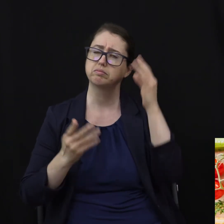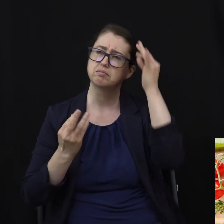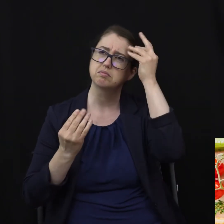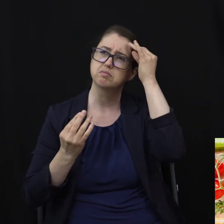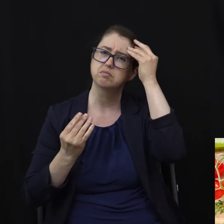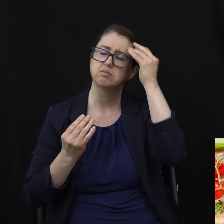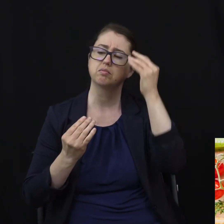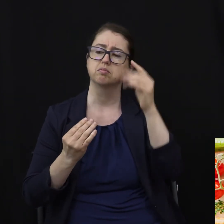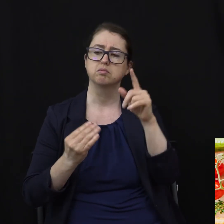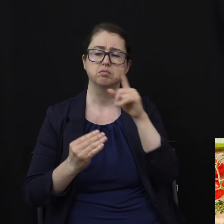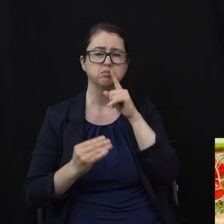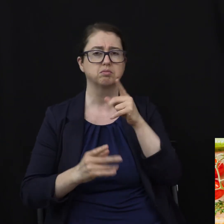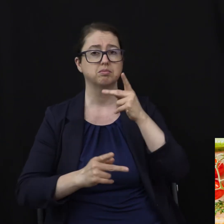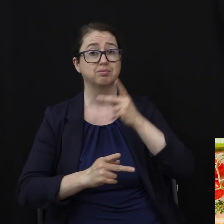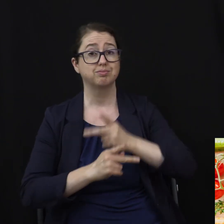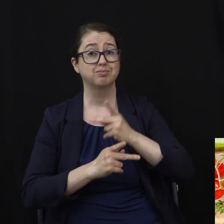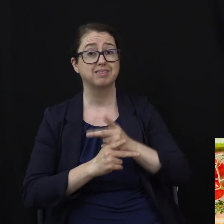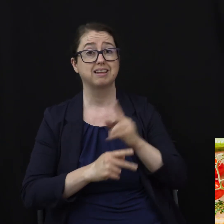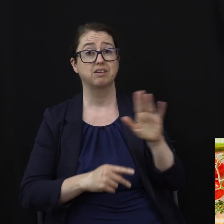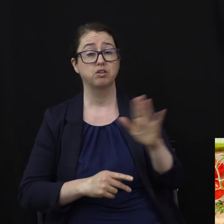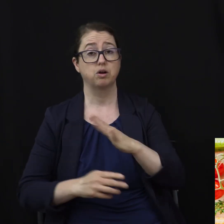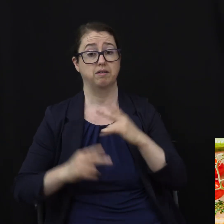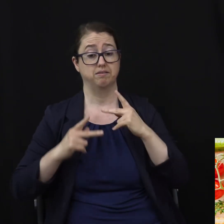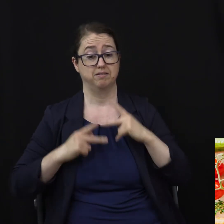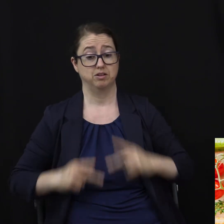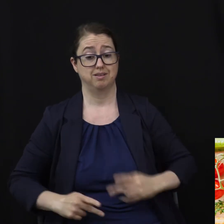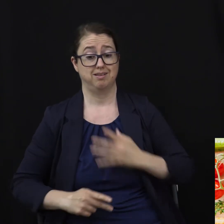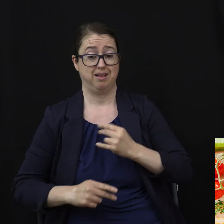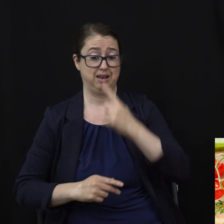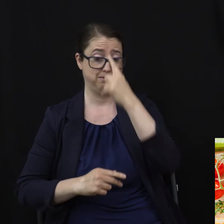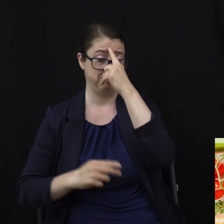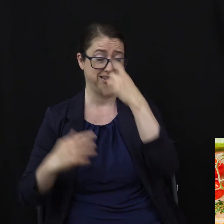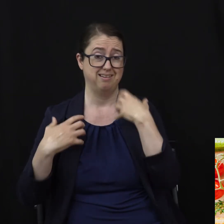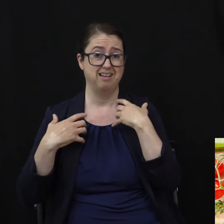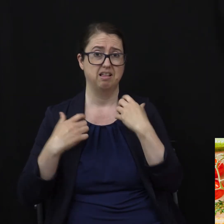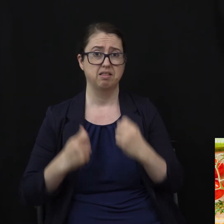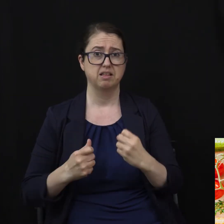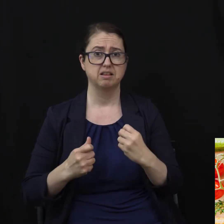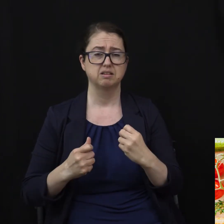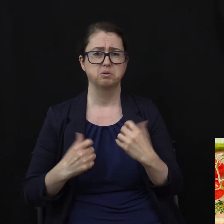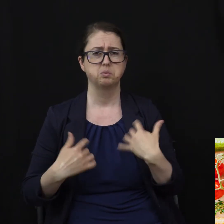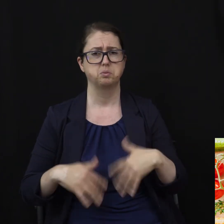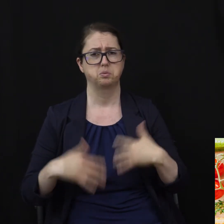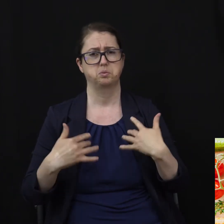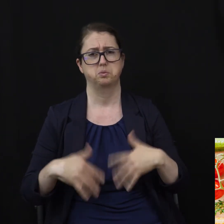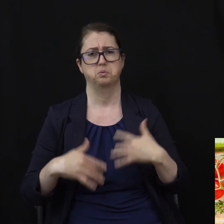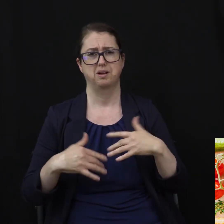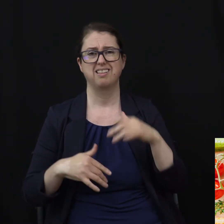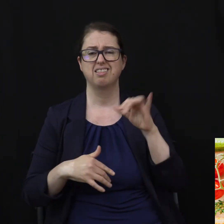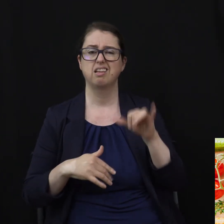care of your physical and mental health is actually an investment in you.